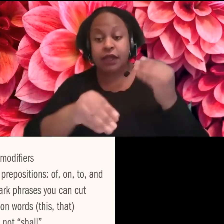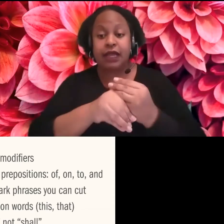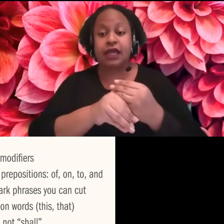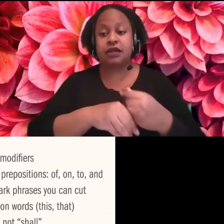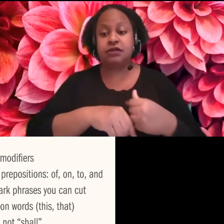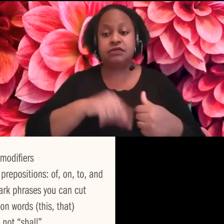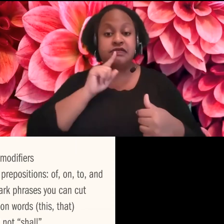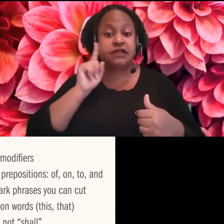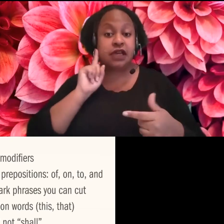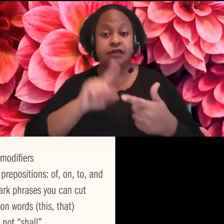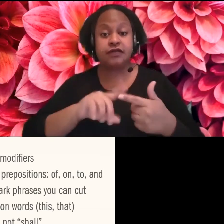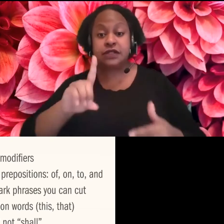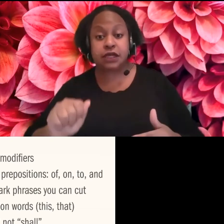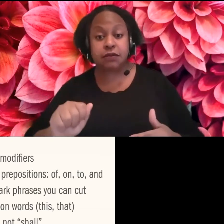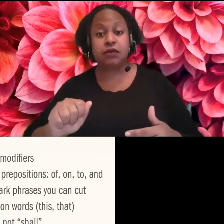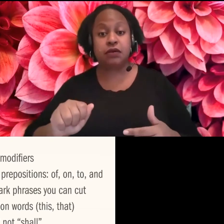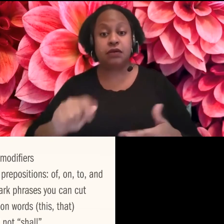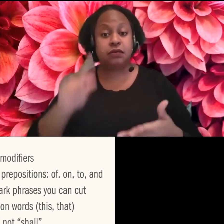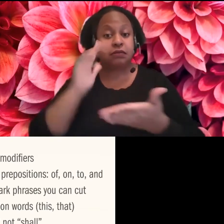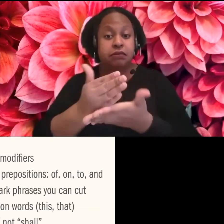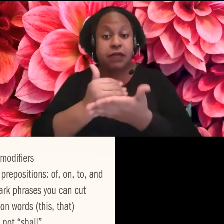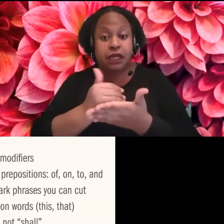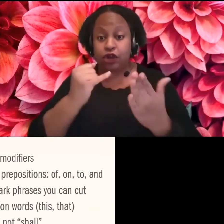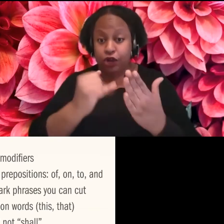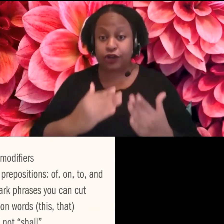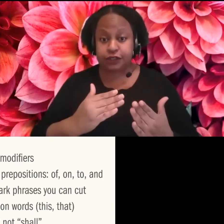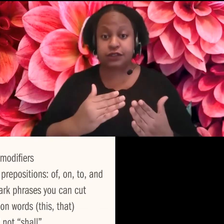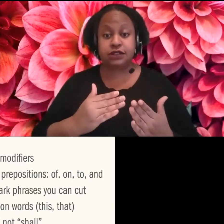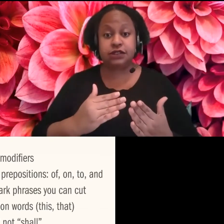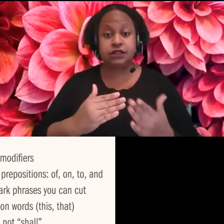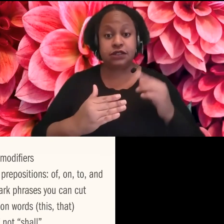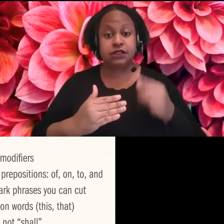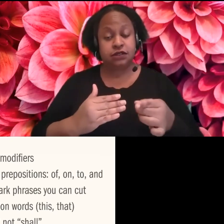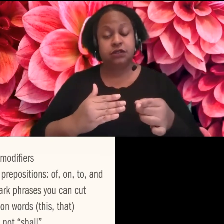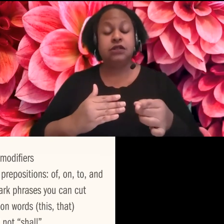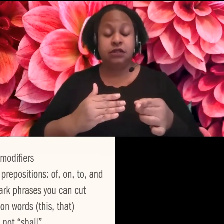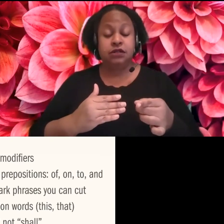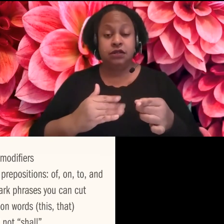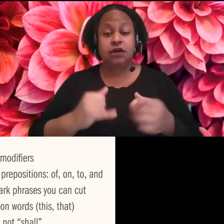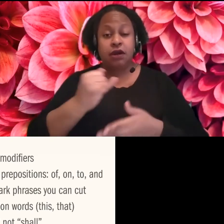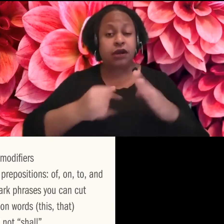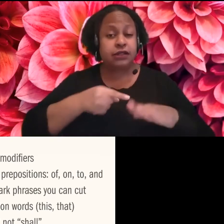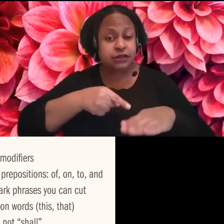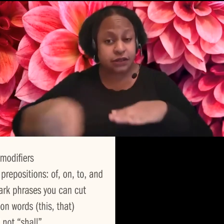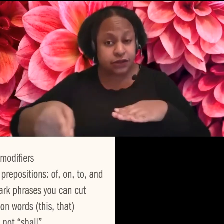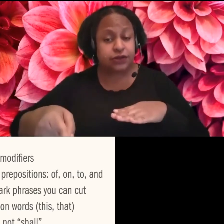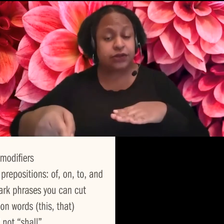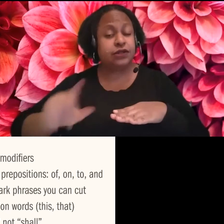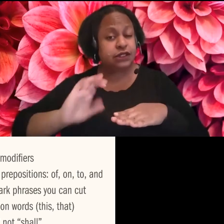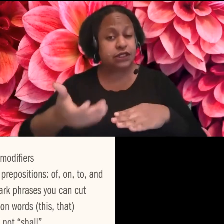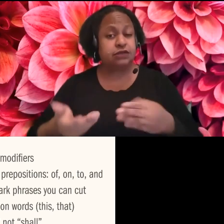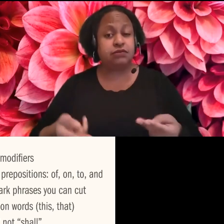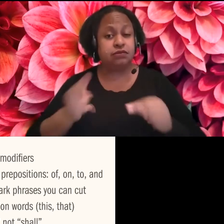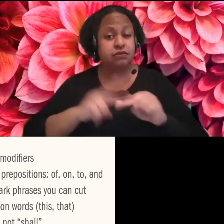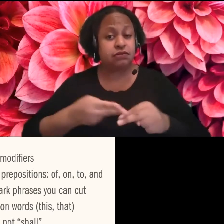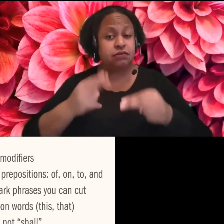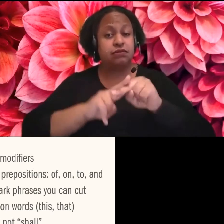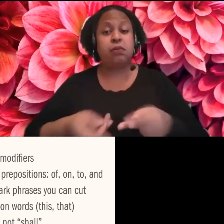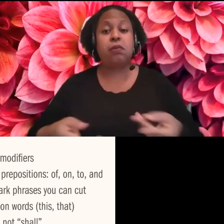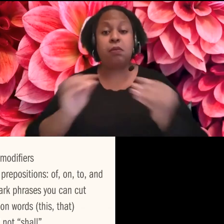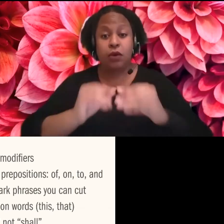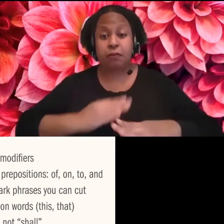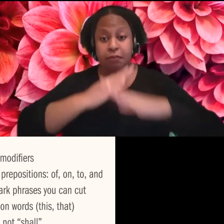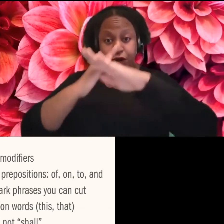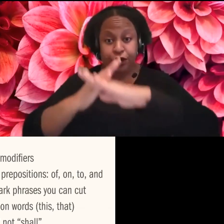have extra barriers to the art sector because of the barriers we are experiencing